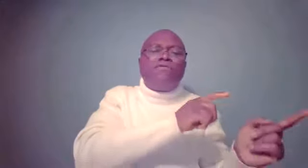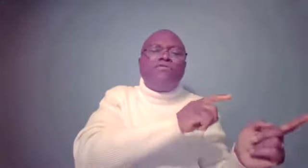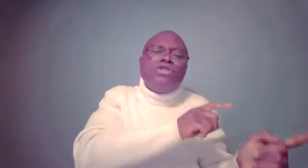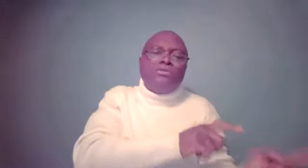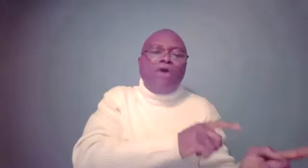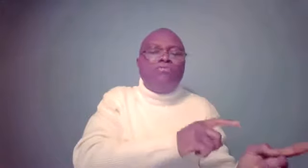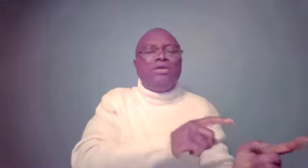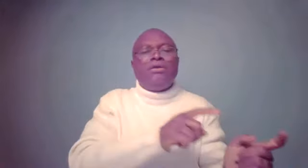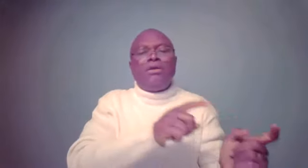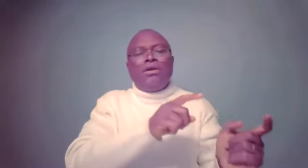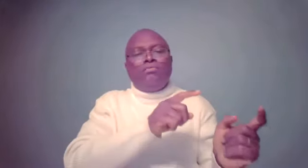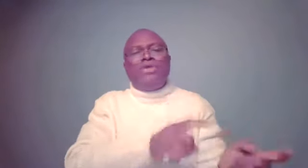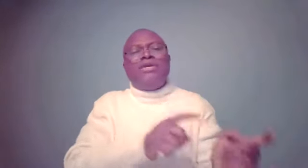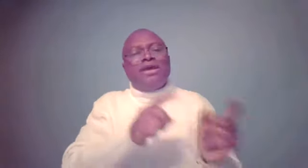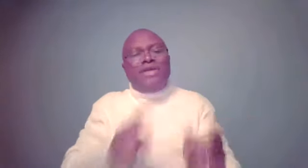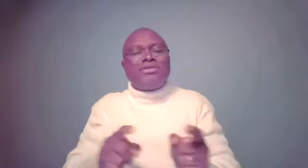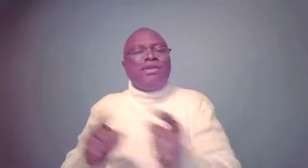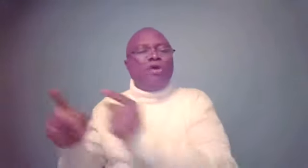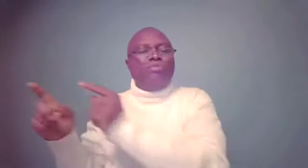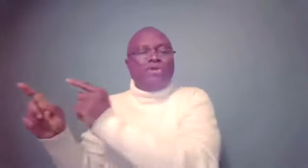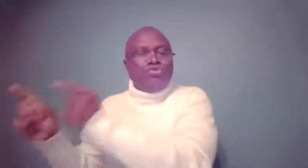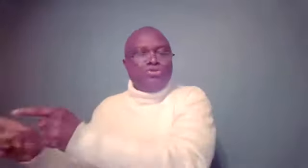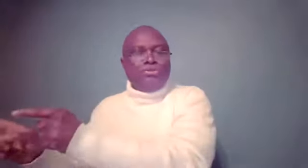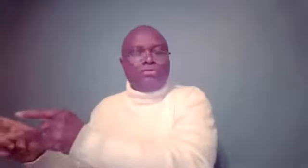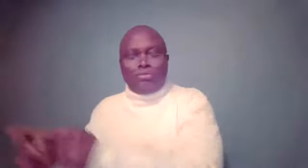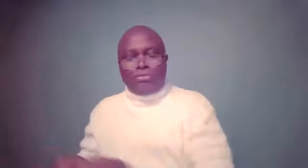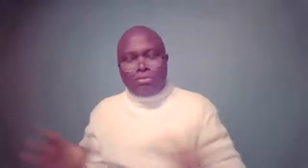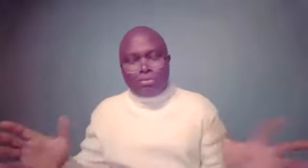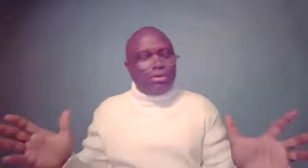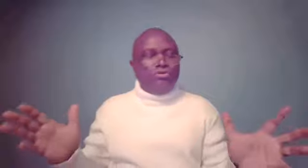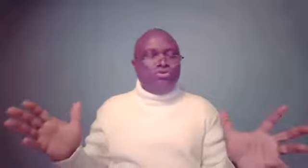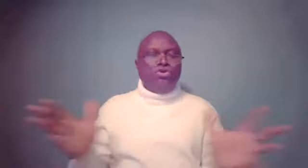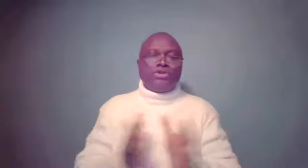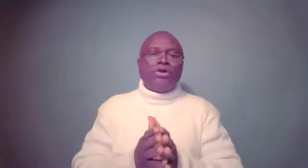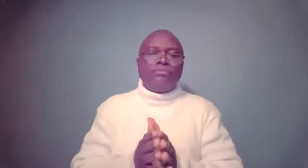of Naomi being a destiny helper to Ruth. You know the story.